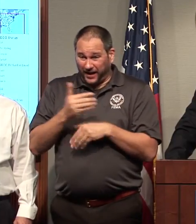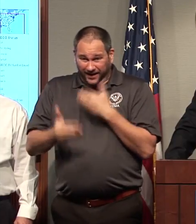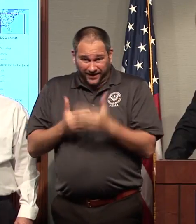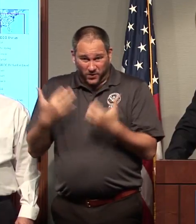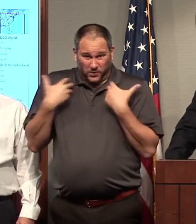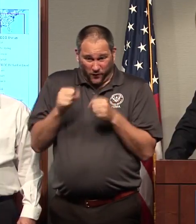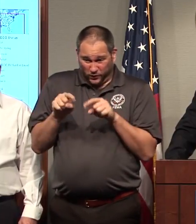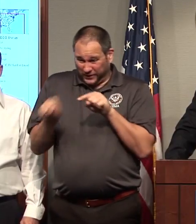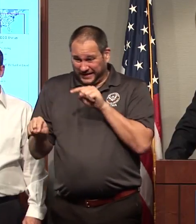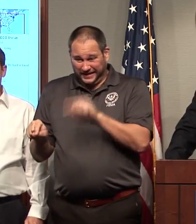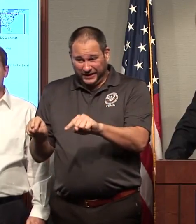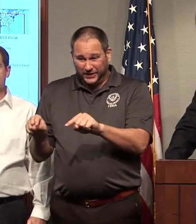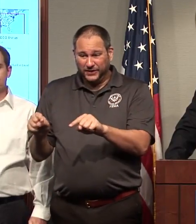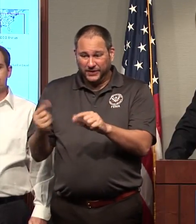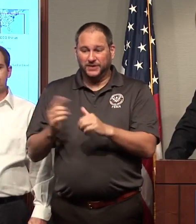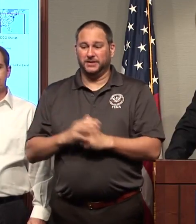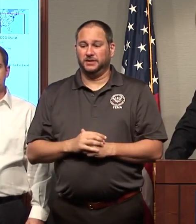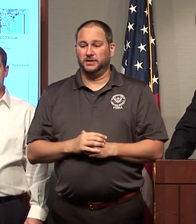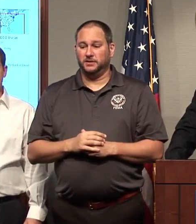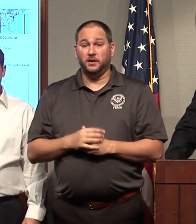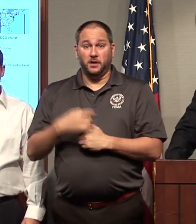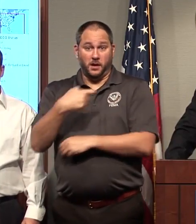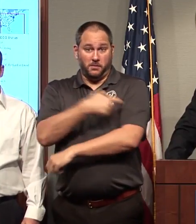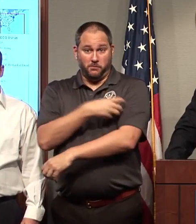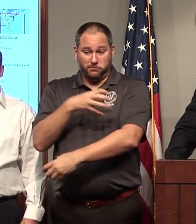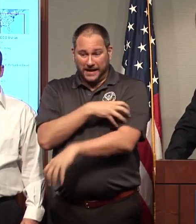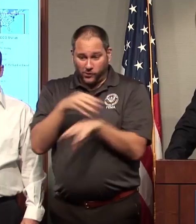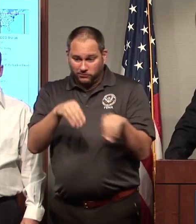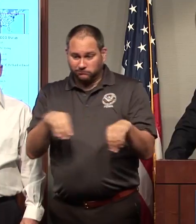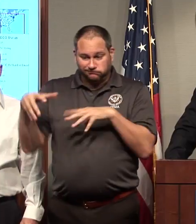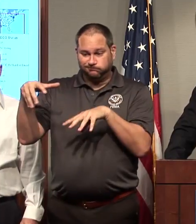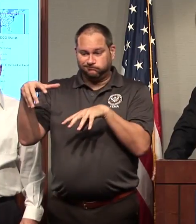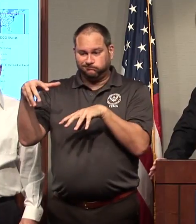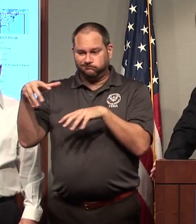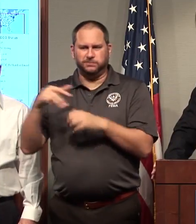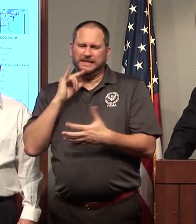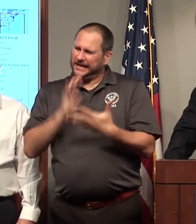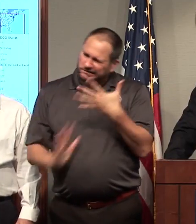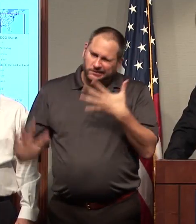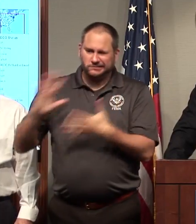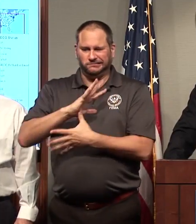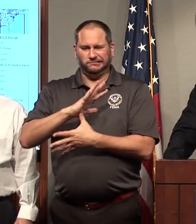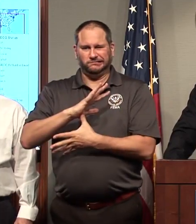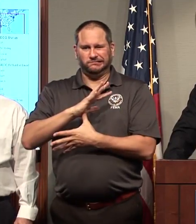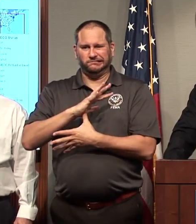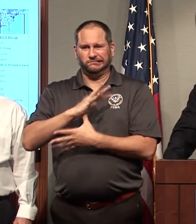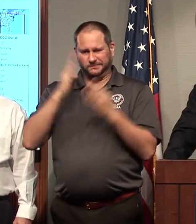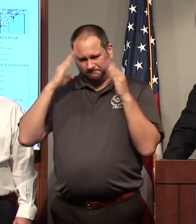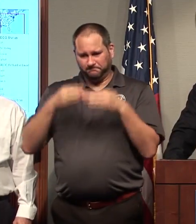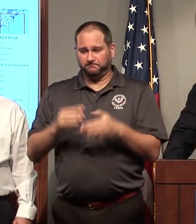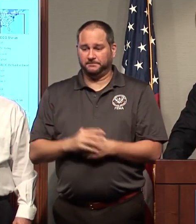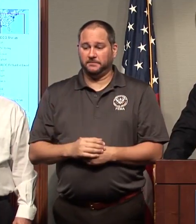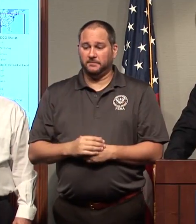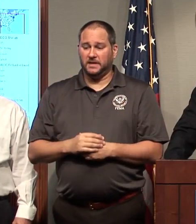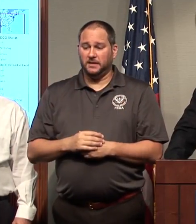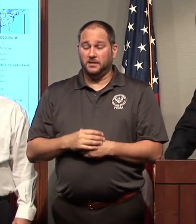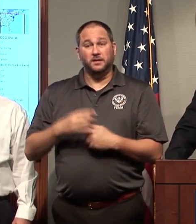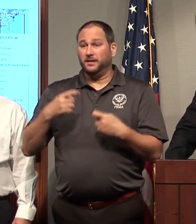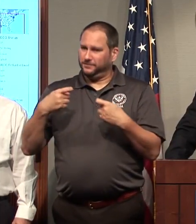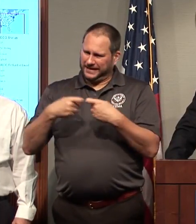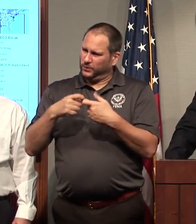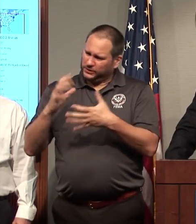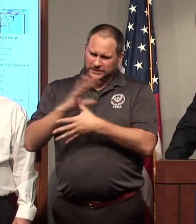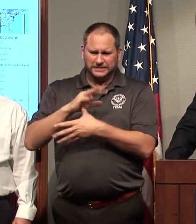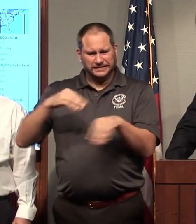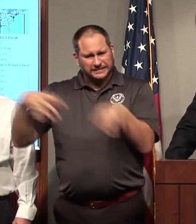Obviously, power restoration is one of the biggest goals along with, you know, and power restoration is the largest goal right now in Puerto